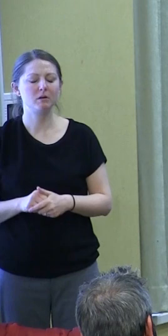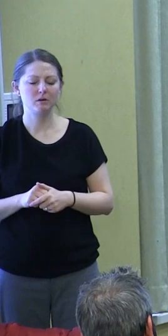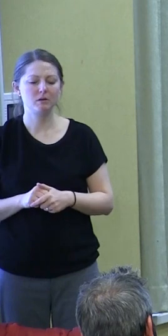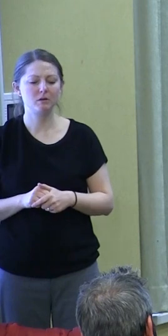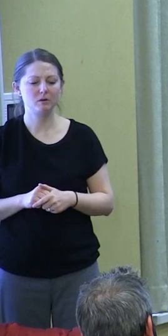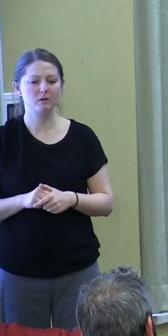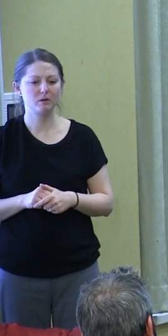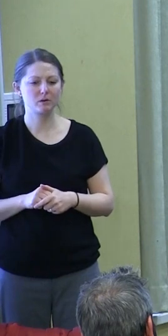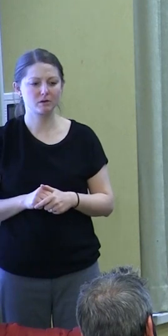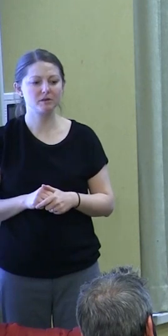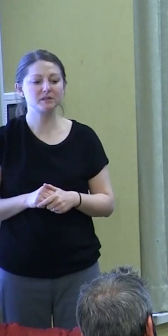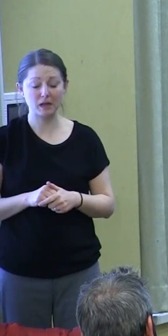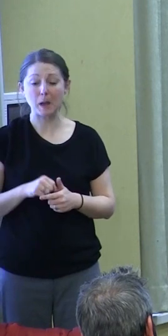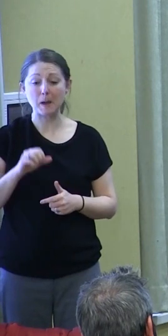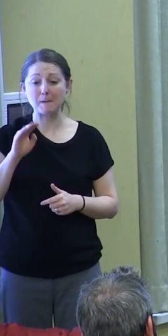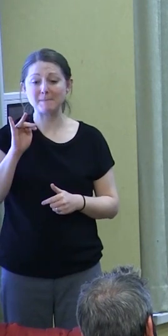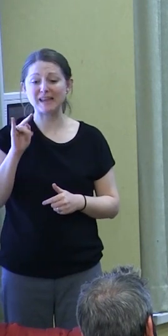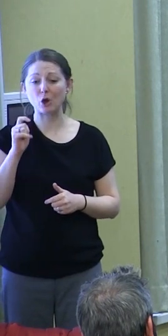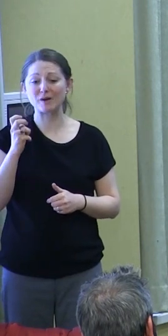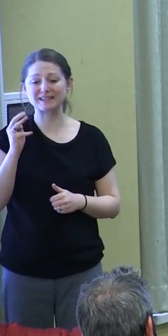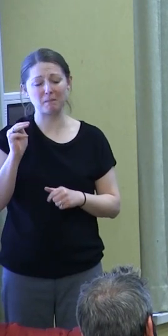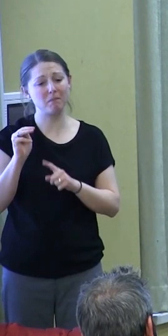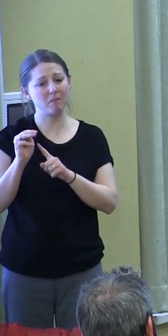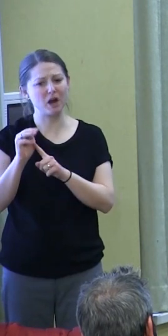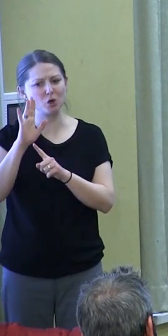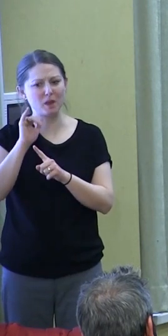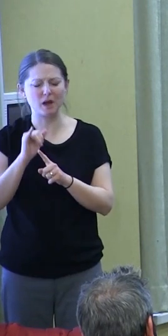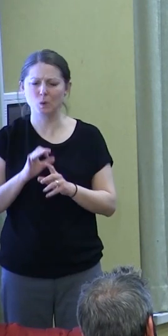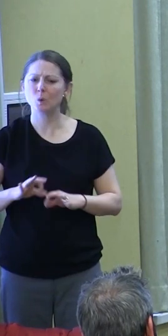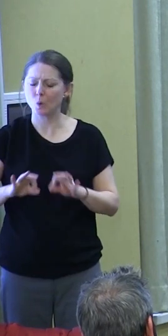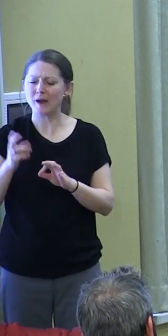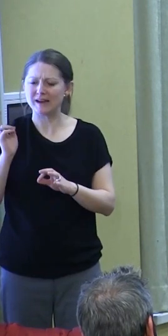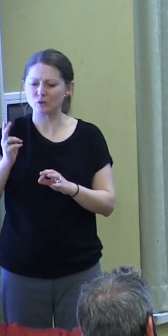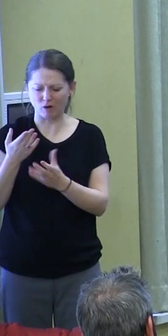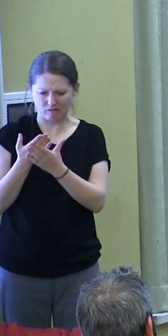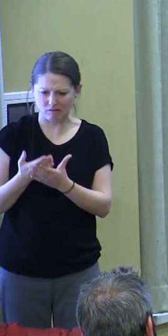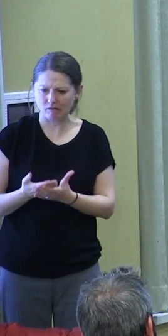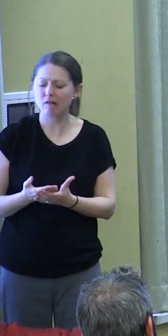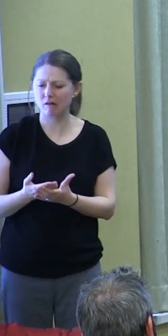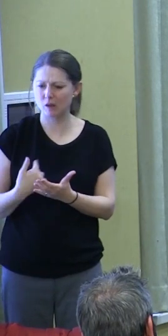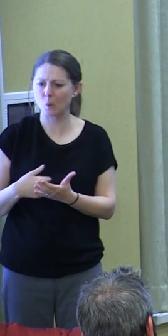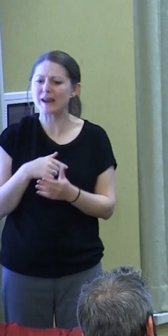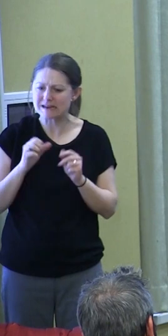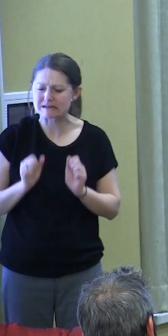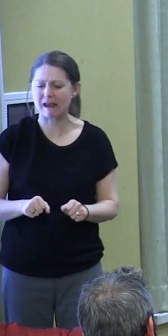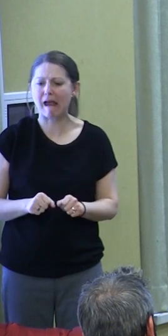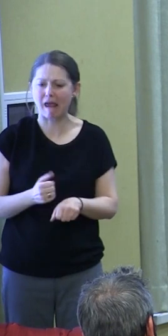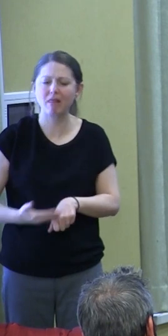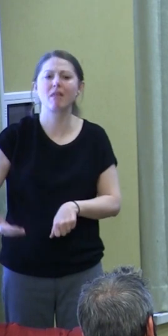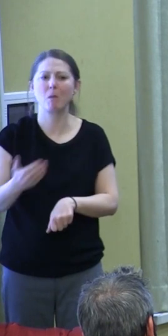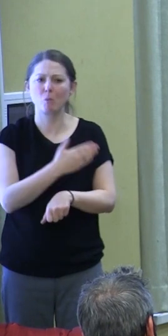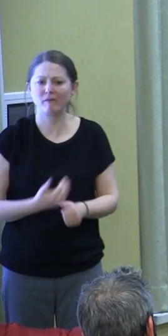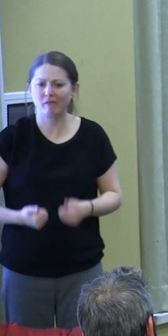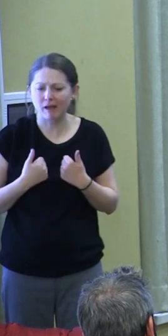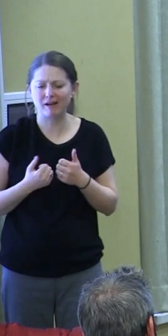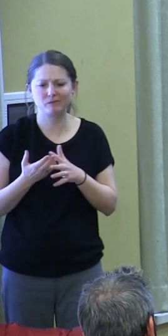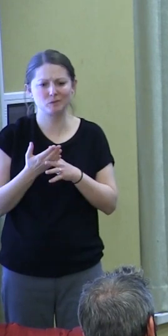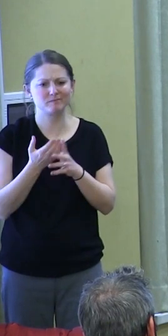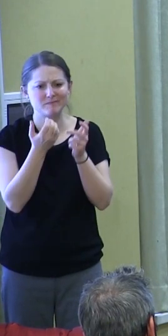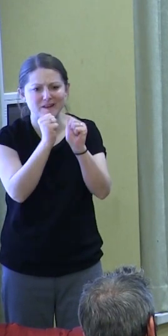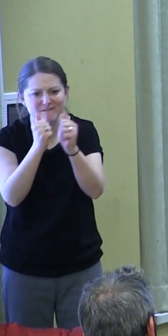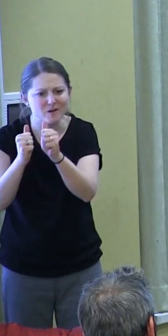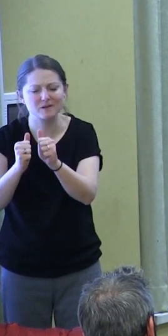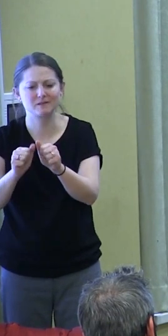So, meliorism holds that there's significant evidence in our history to show that we can make things better, through effort and